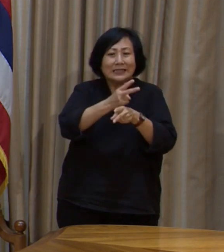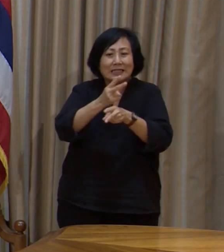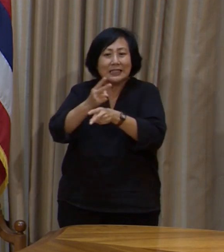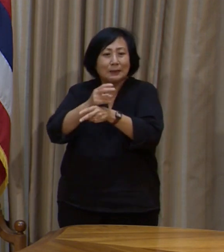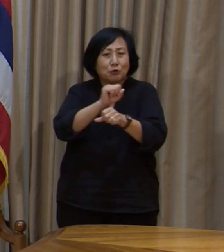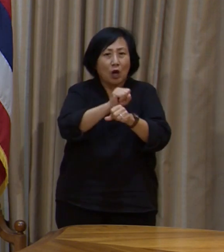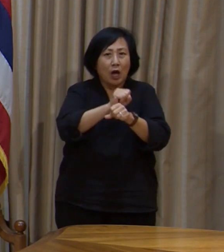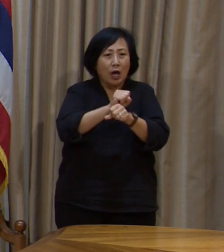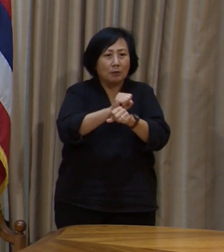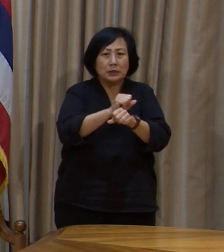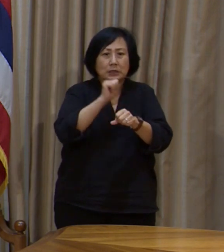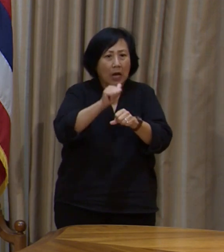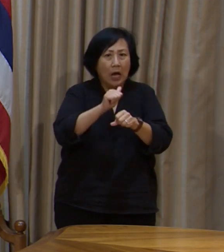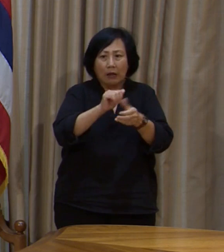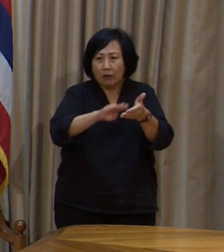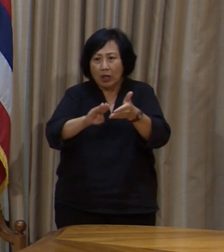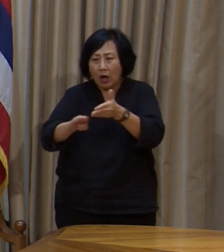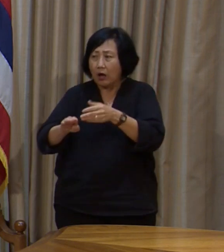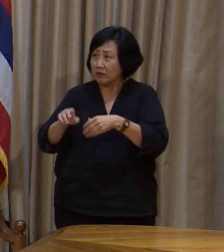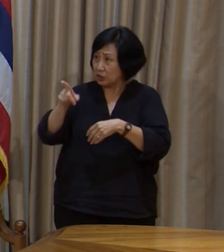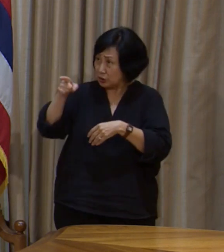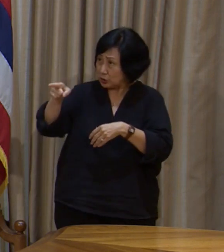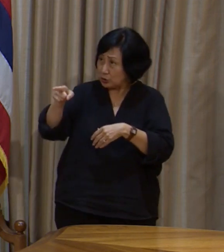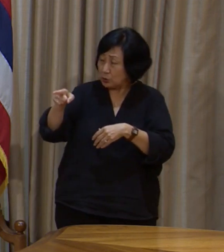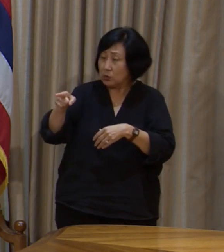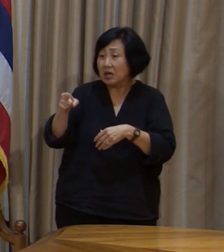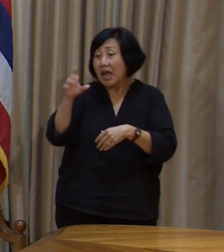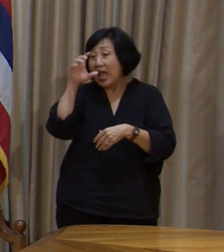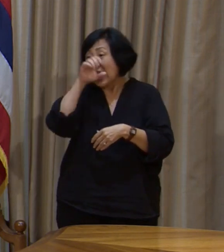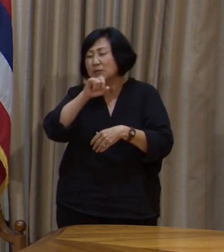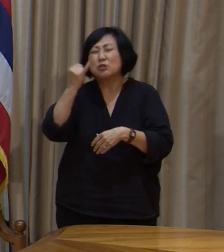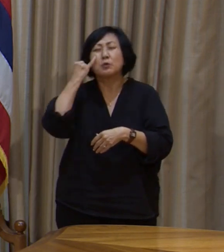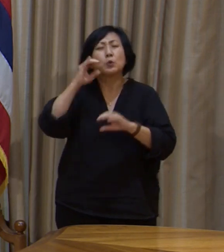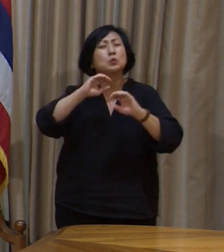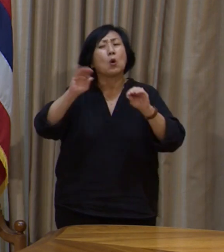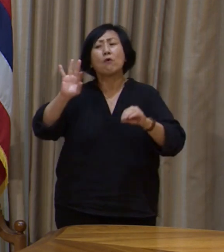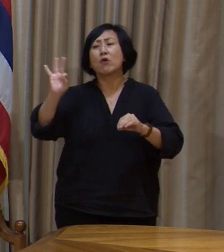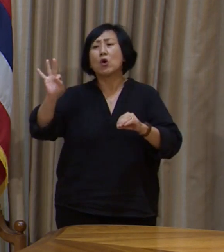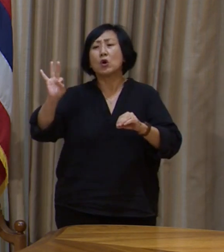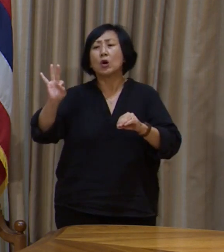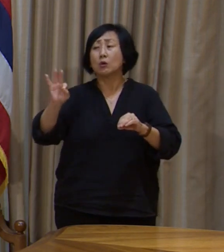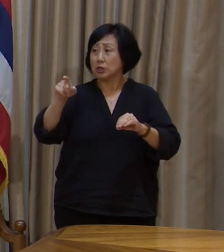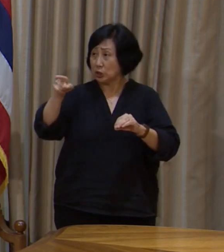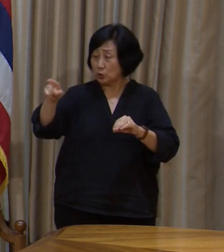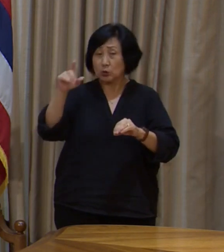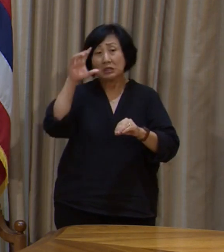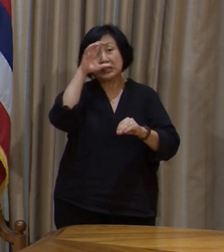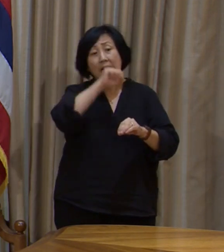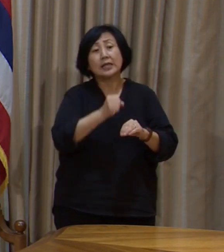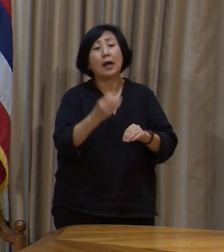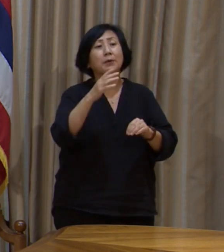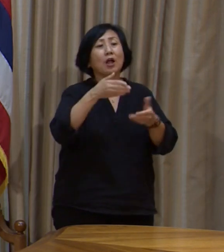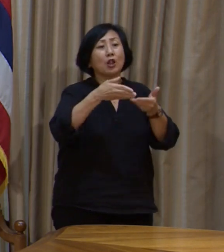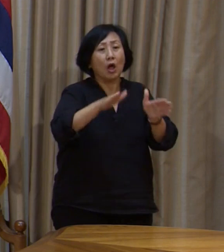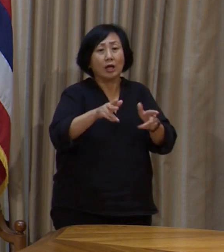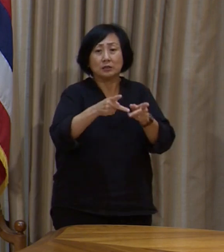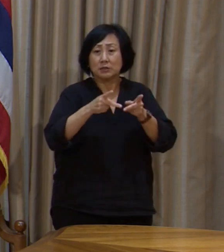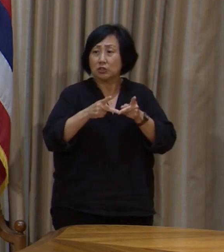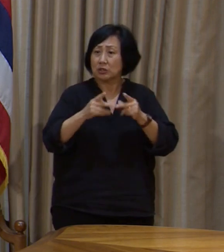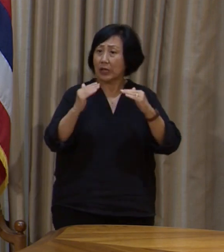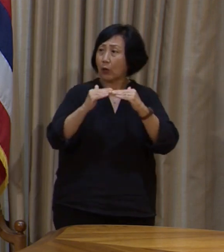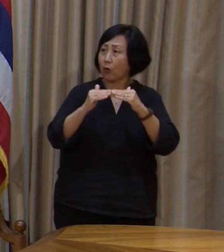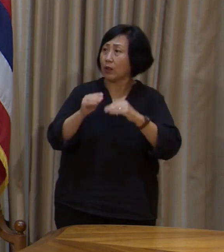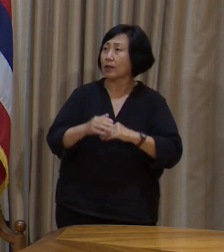secure, did you guys do any estimates on if there were no furloughs, how many lost positions that would equate to?